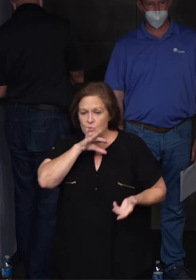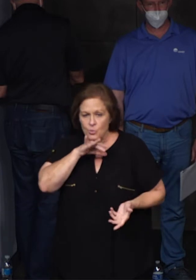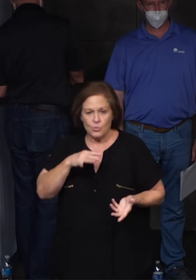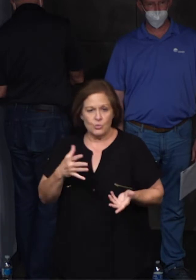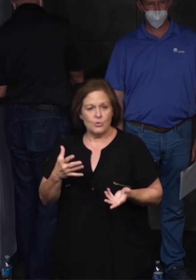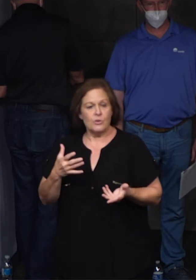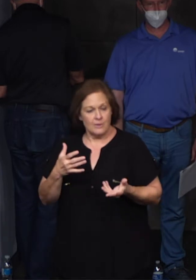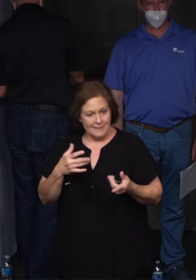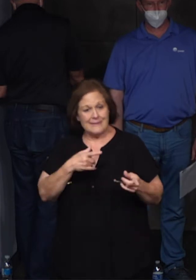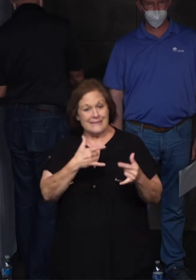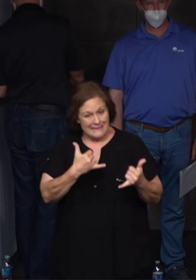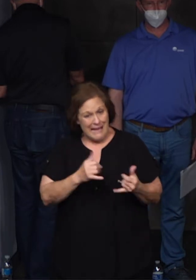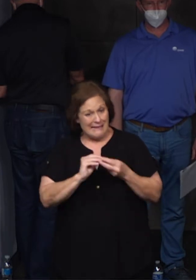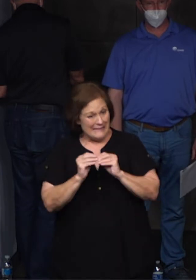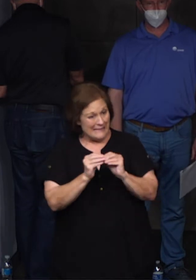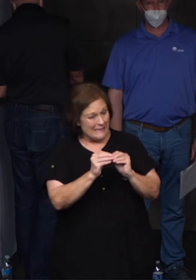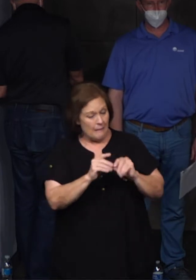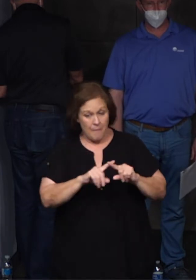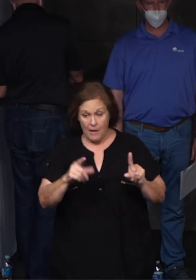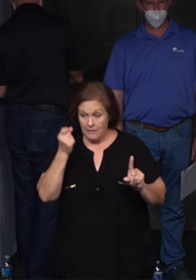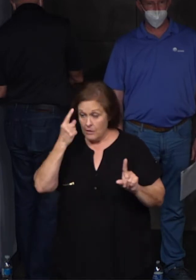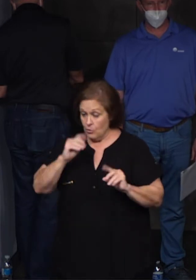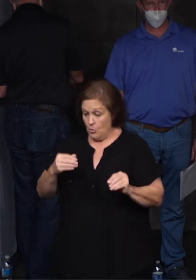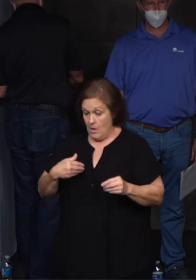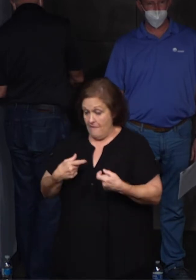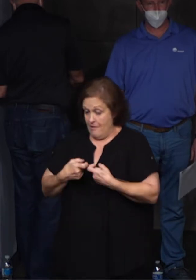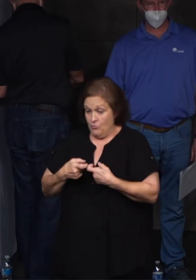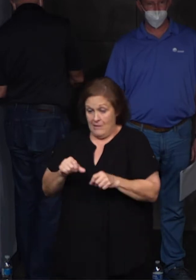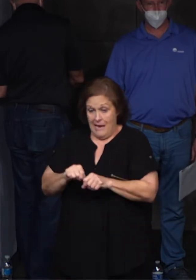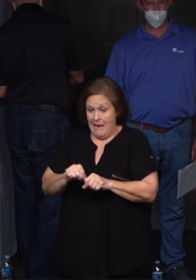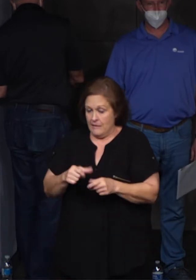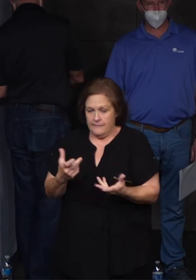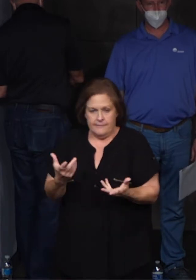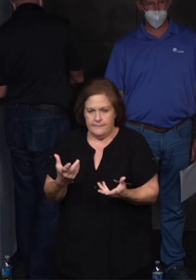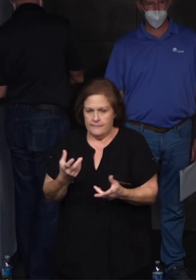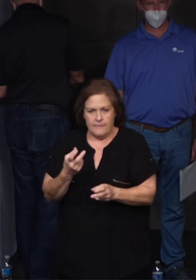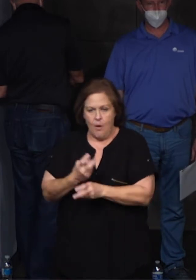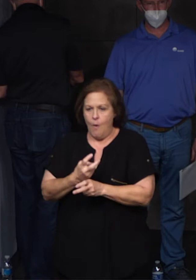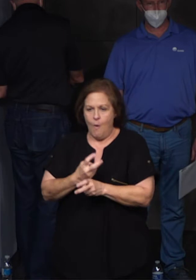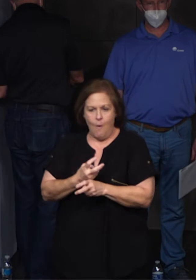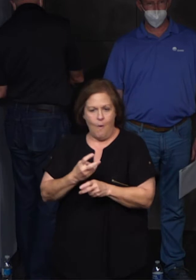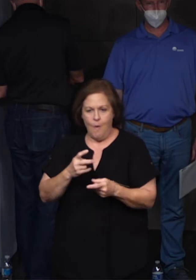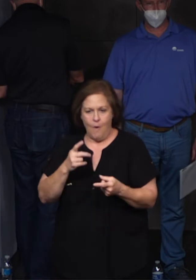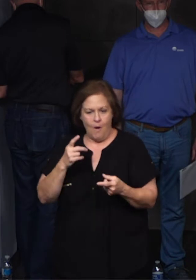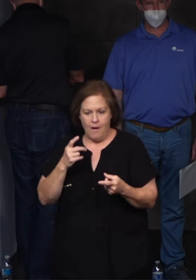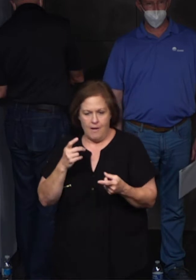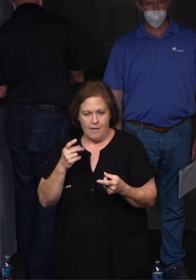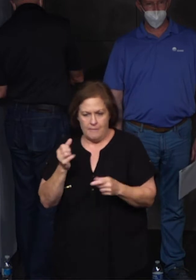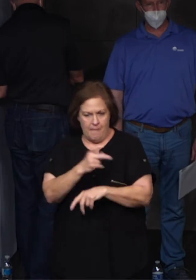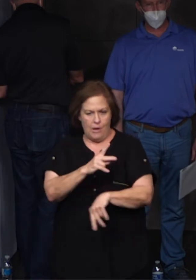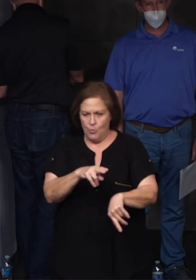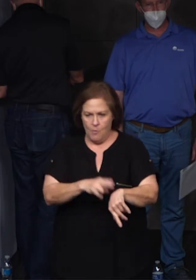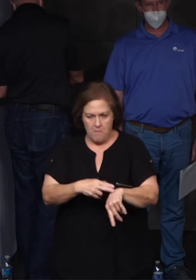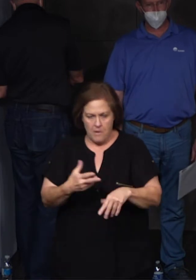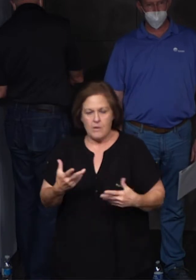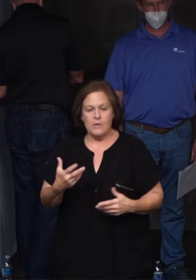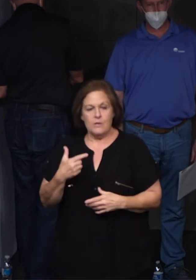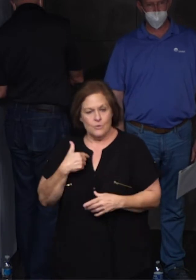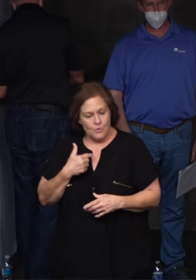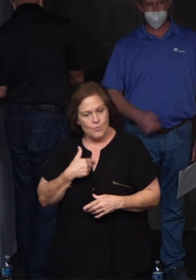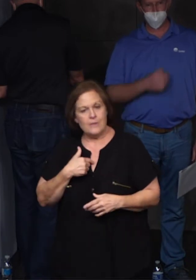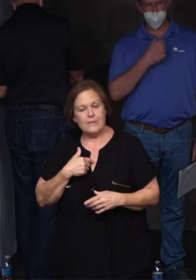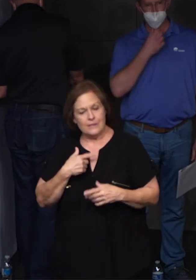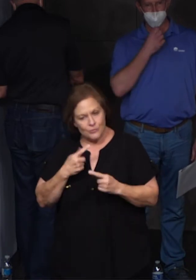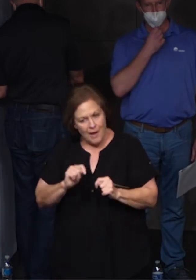improvements on, but without electricity and gas, it's very, very difficult to put our community back together. And we are making strides